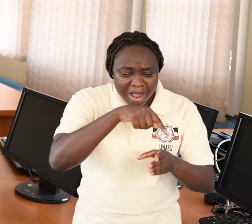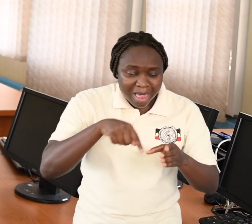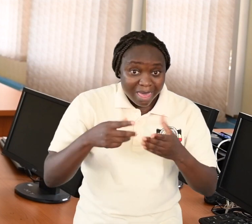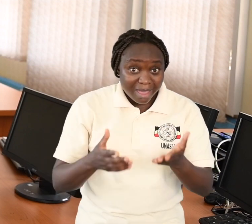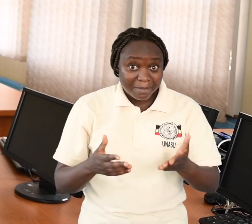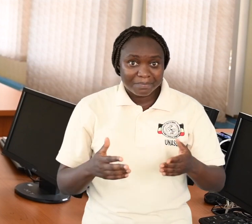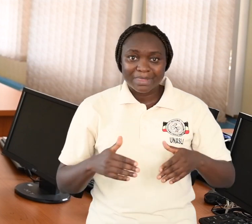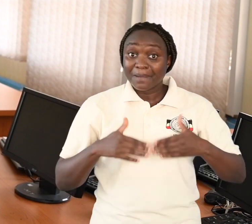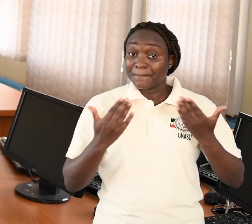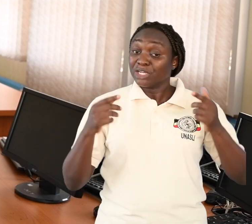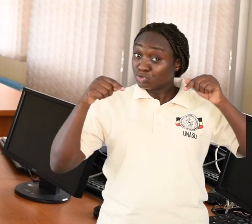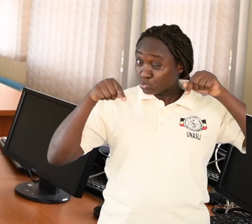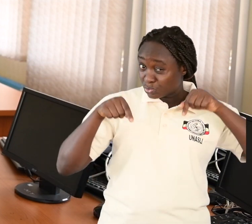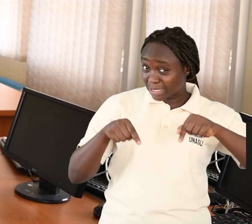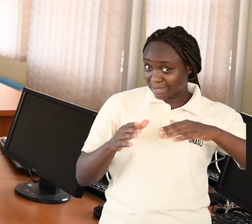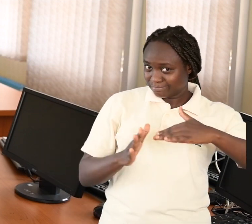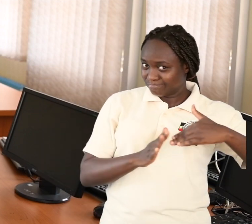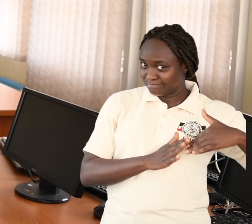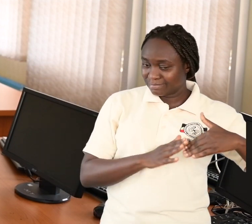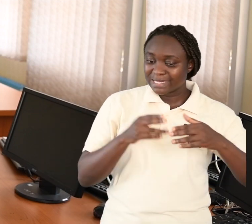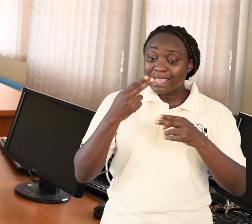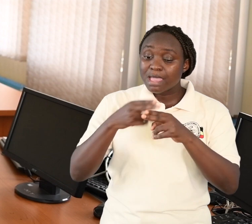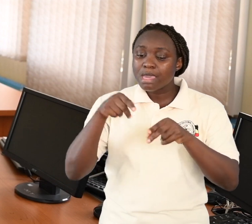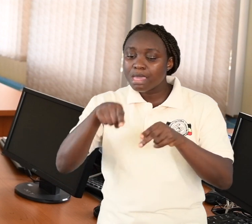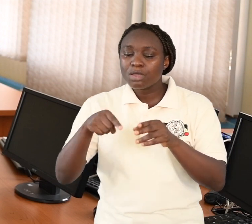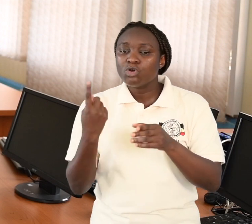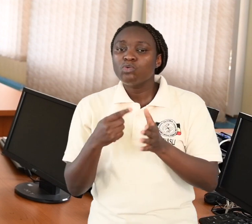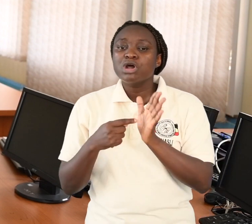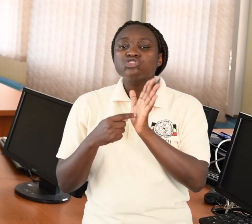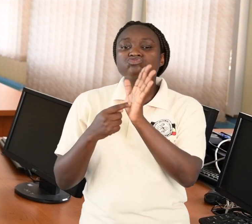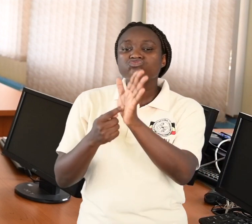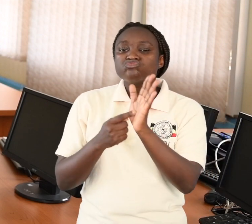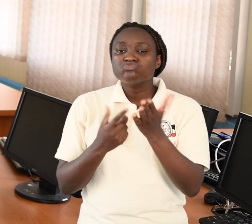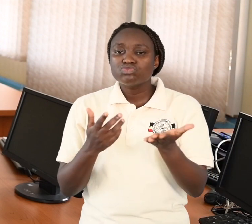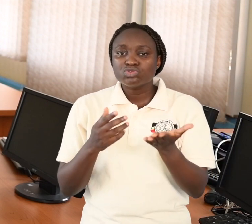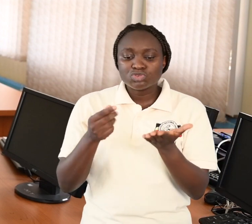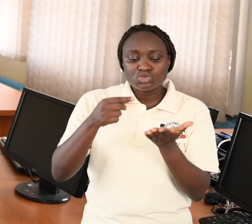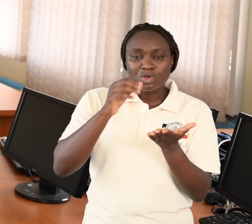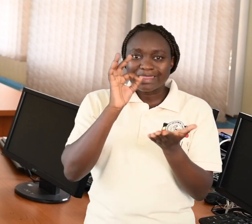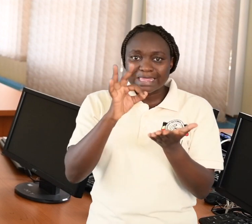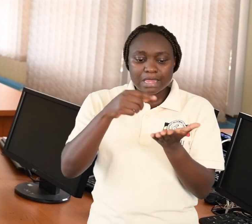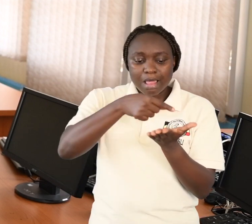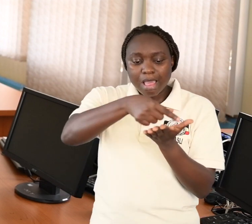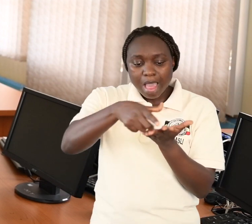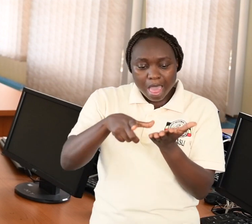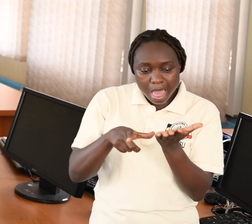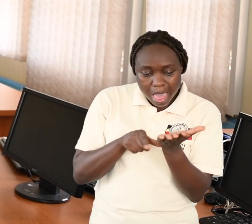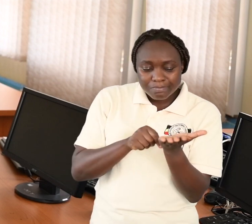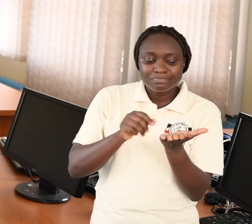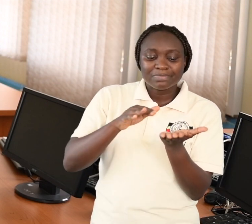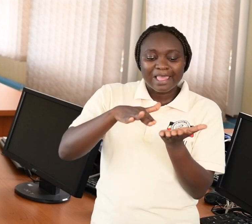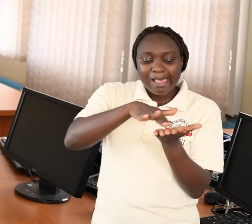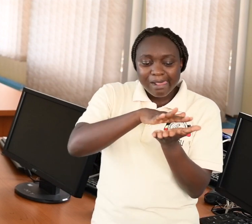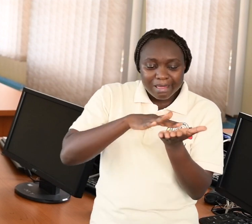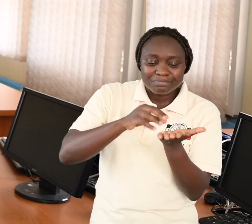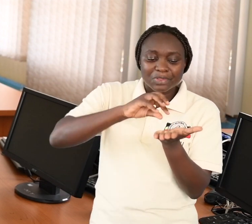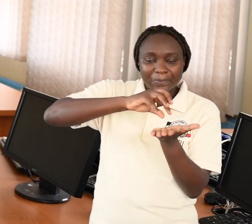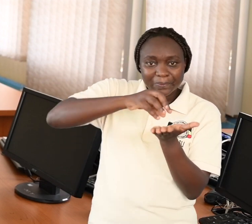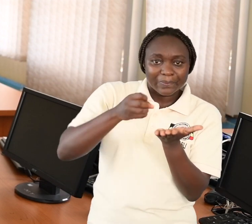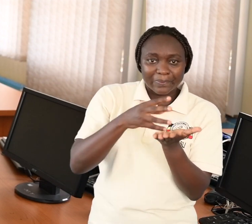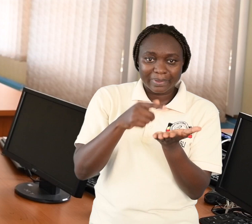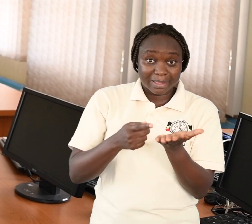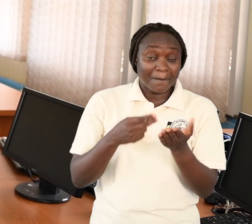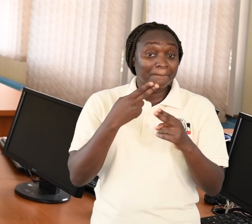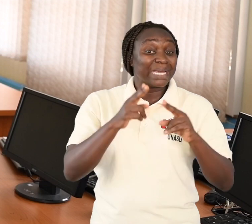For our lesson today, we used the egg just to show us the three layers, but the names of the parts of the